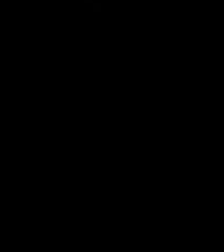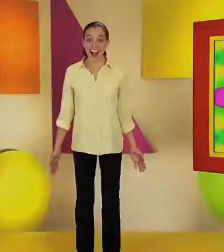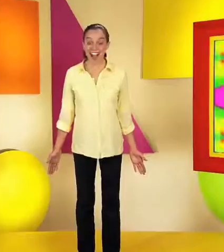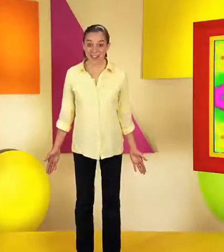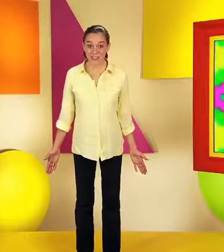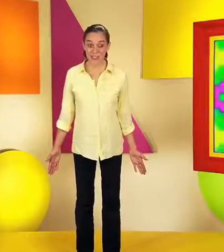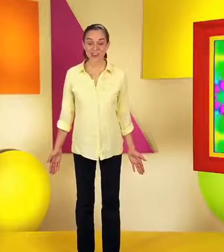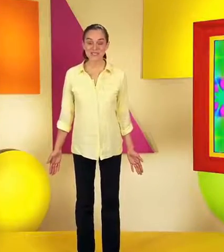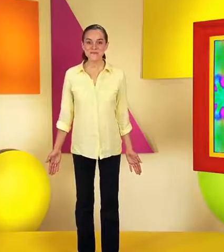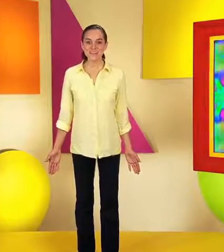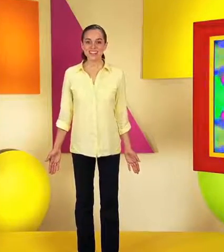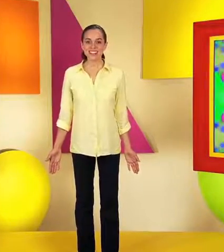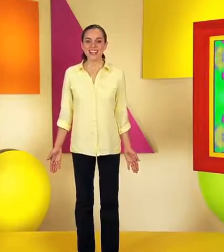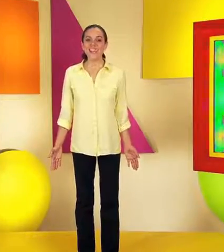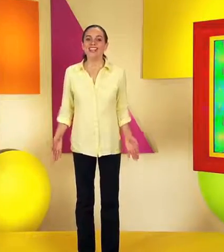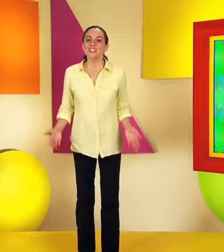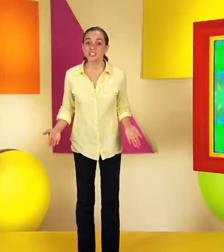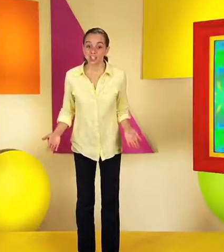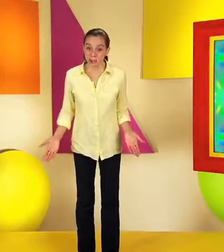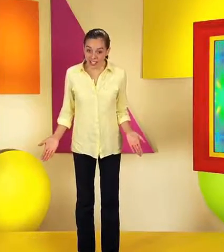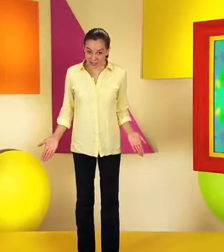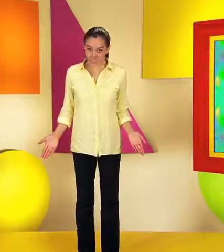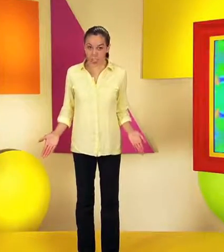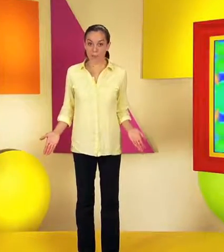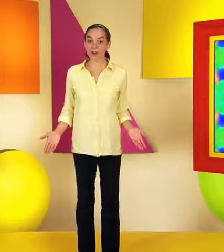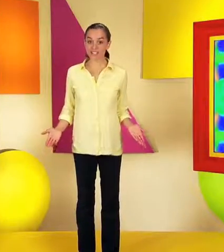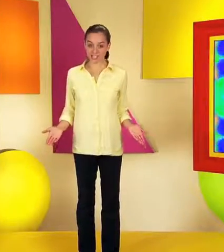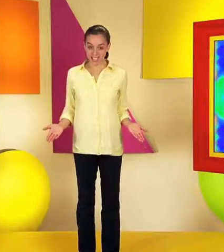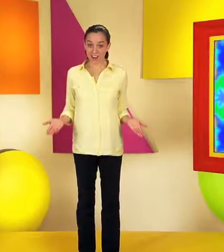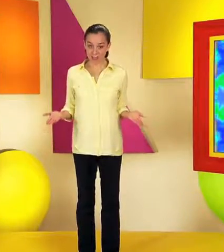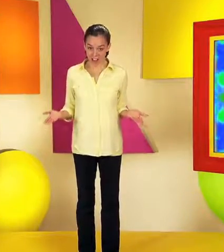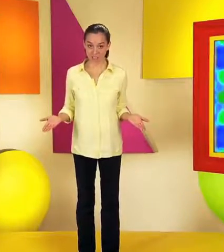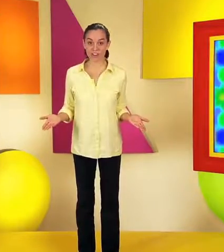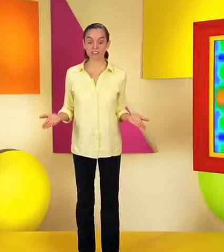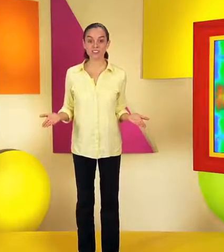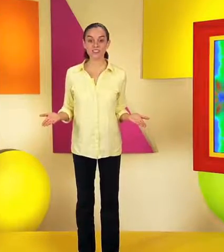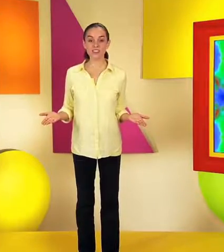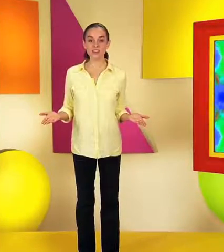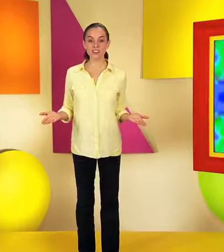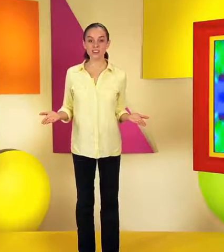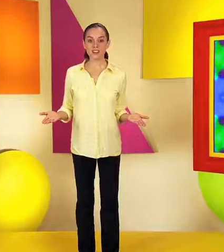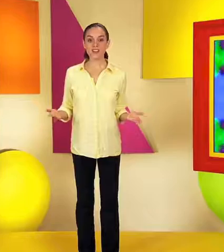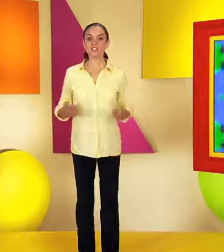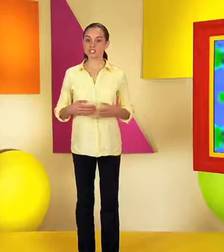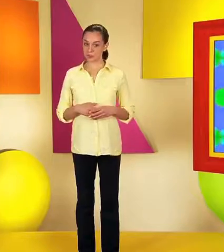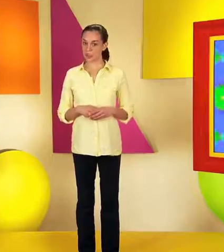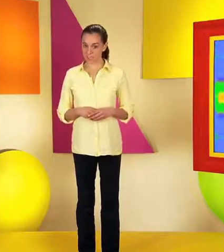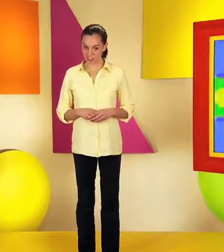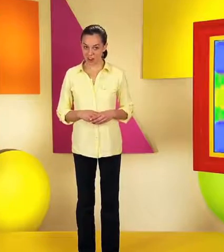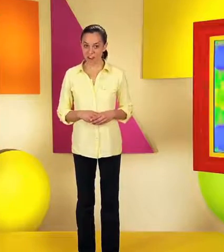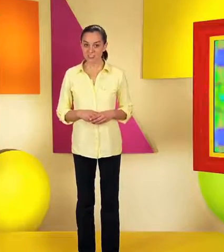Hi everyone! Do you like learning about taking care of others? Do you like songs?